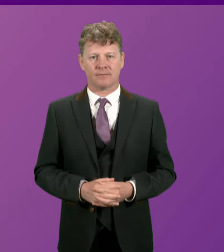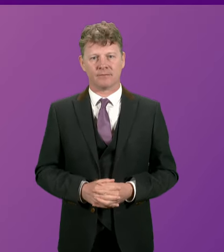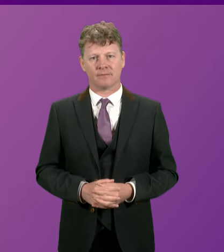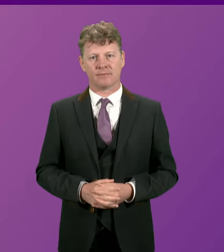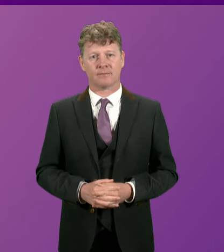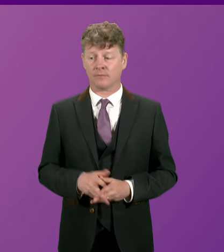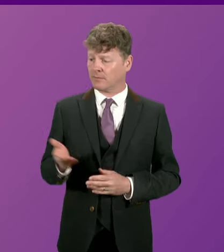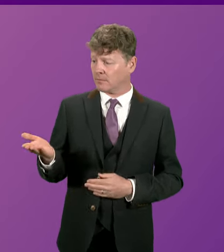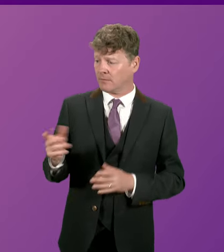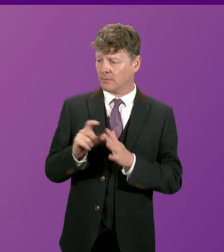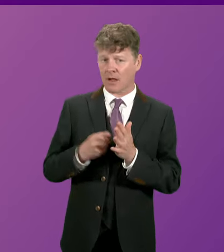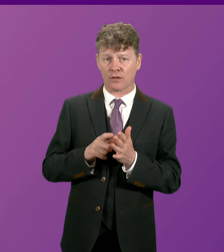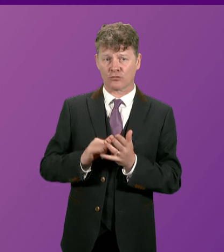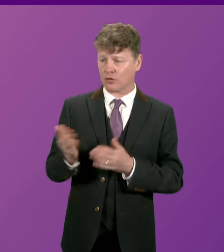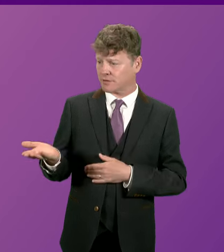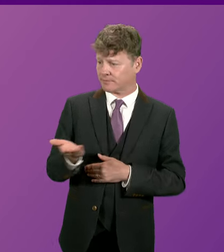Douglas Ross.